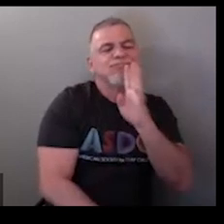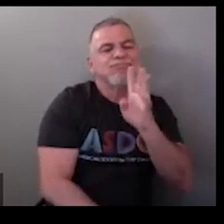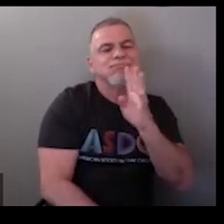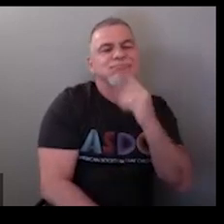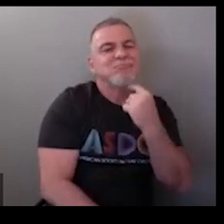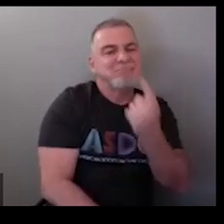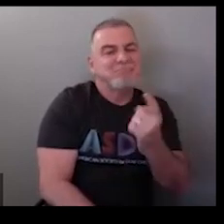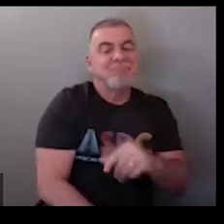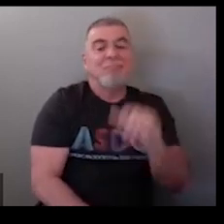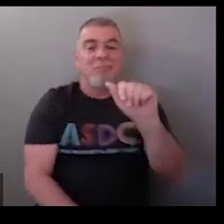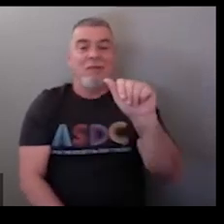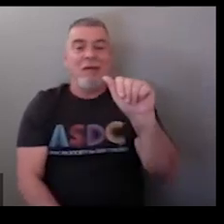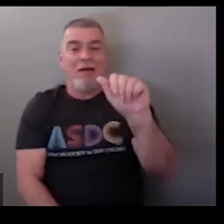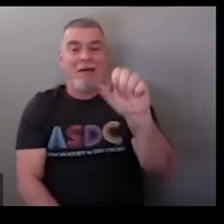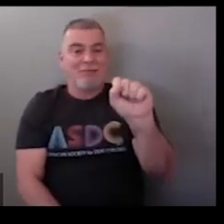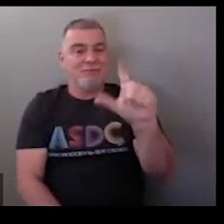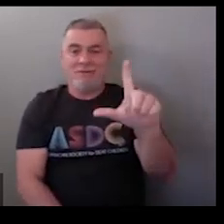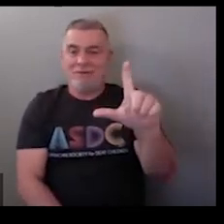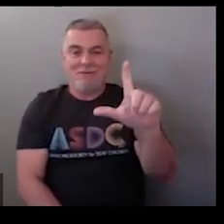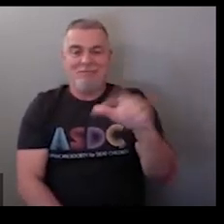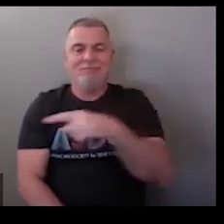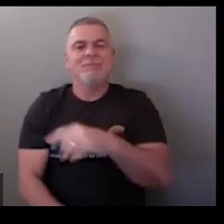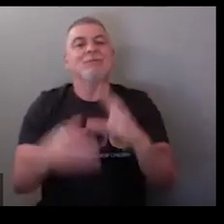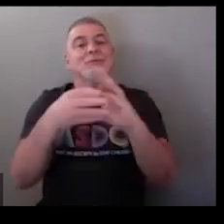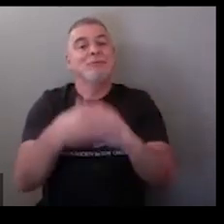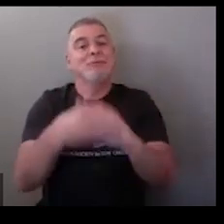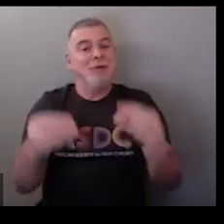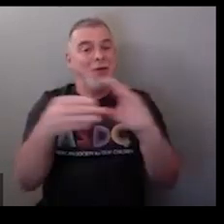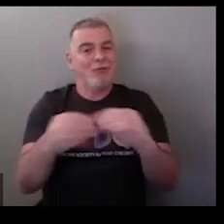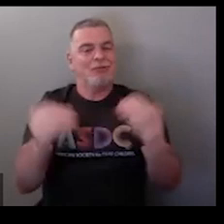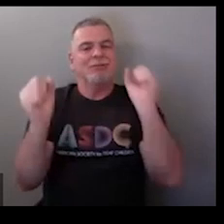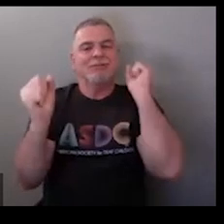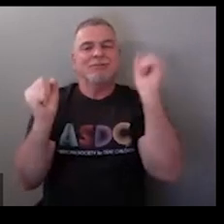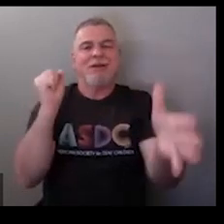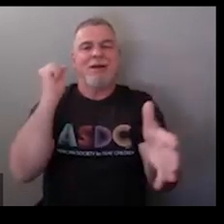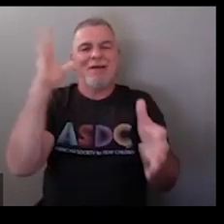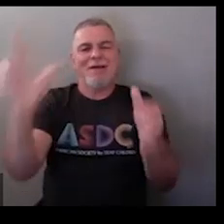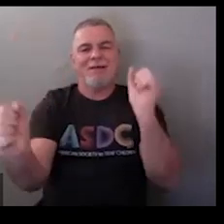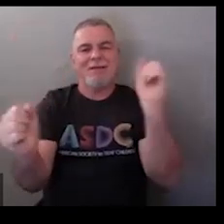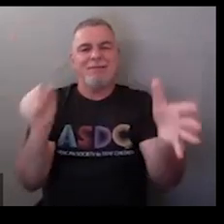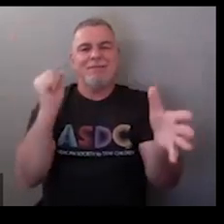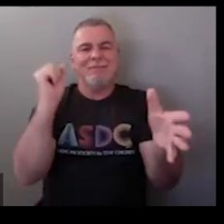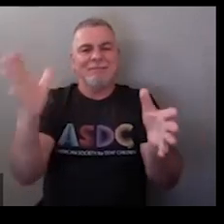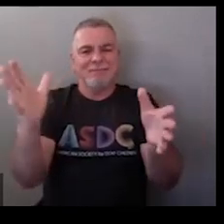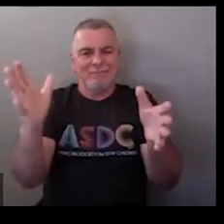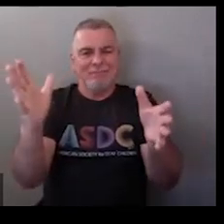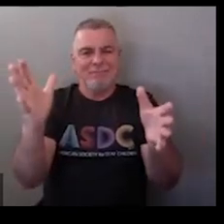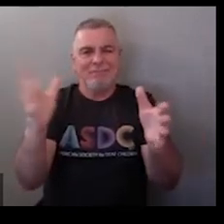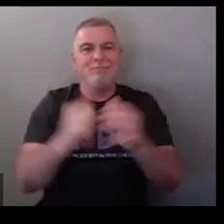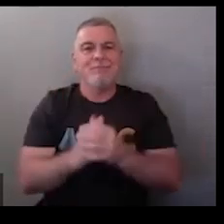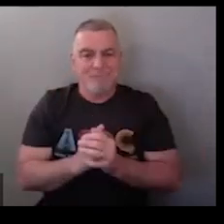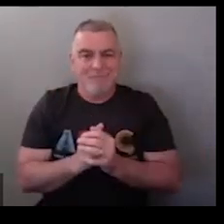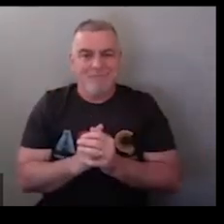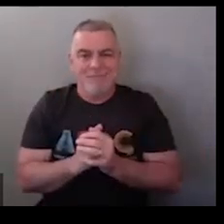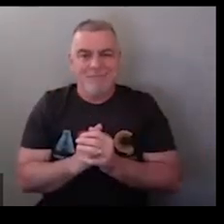and you talk in asl and deaf culture you would do story and this is how you would sign telling